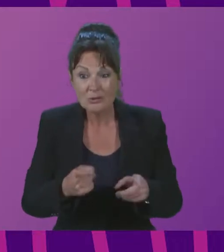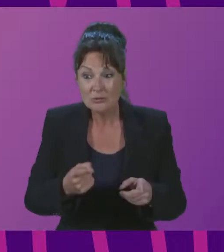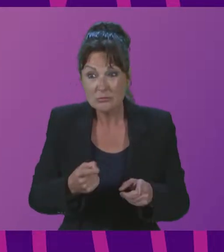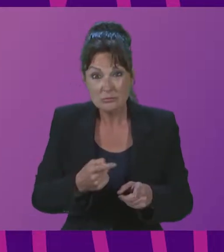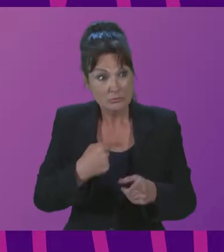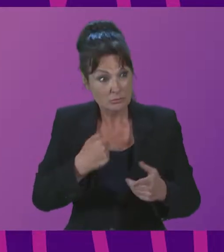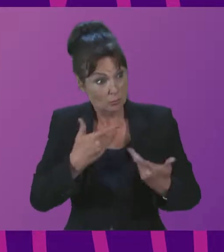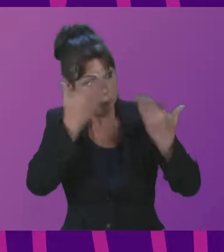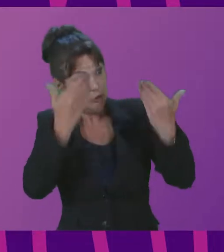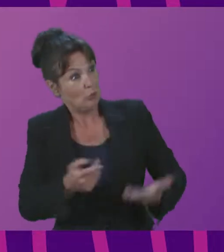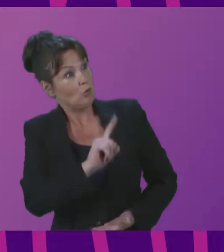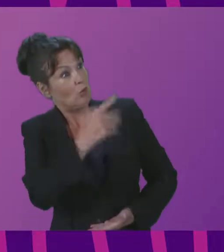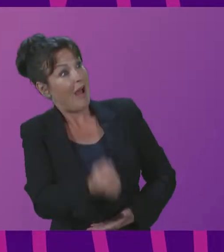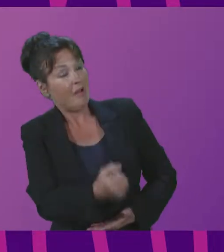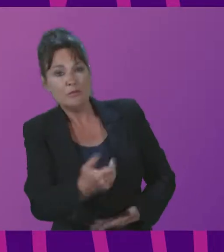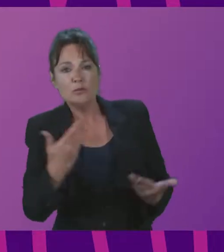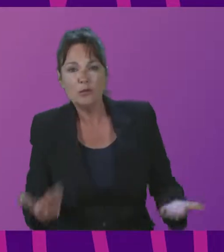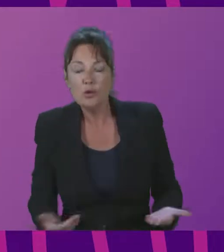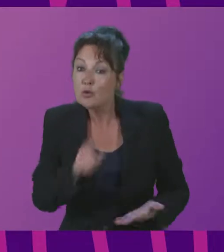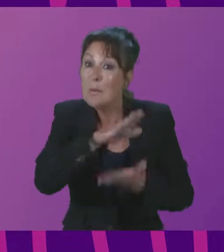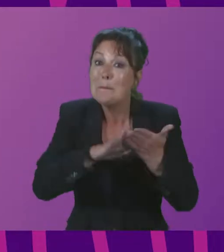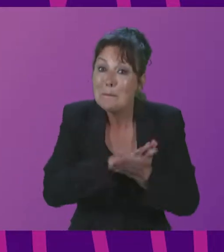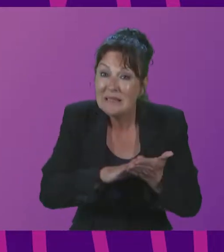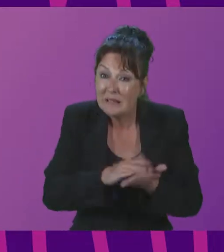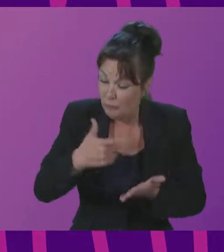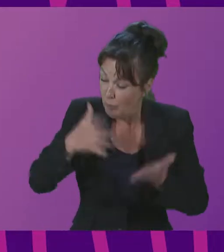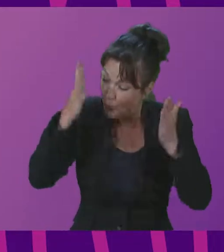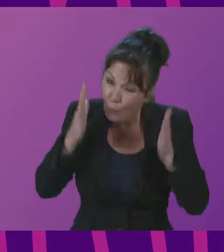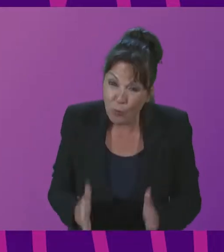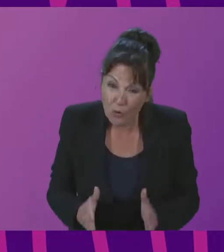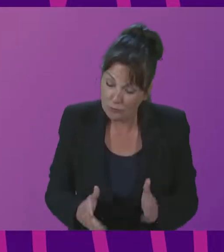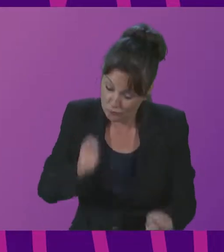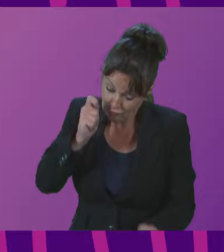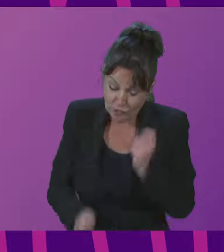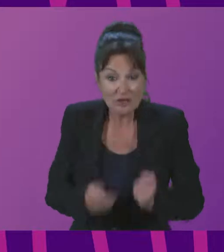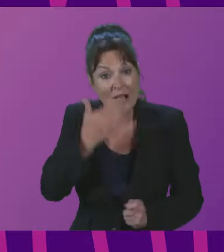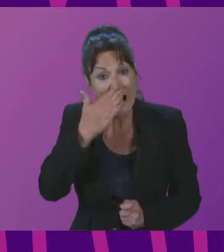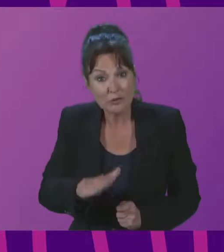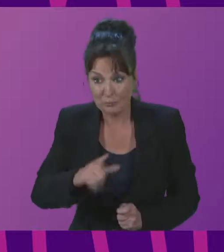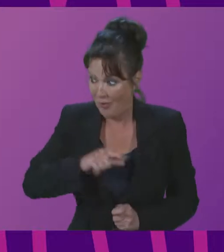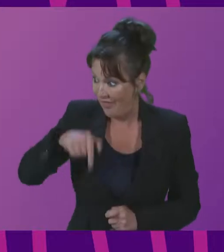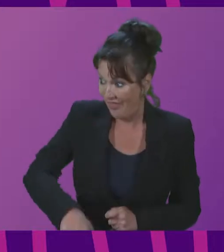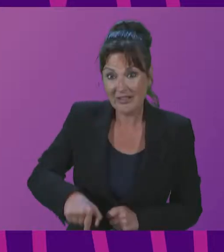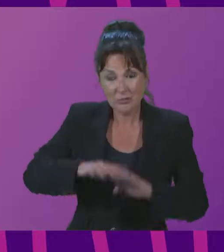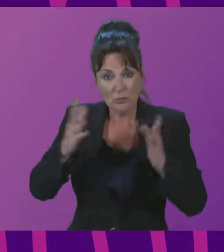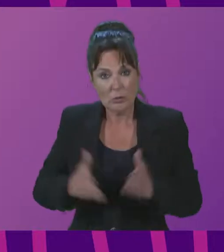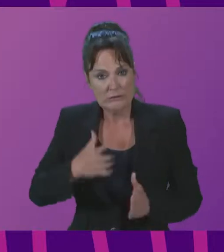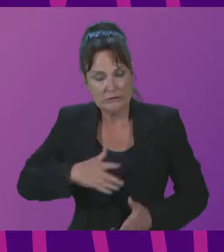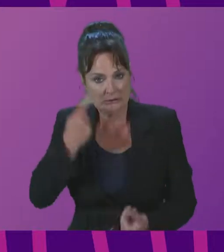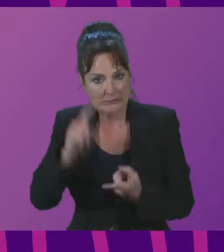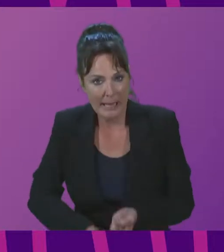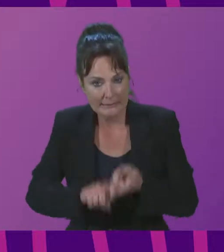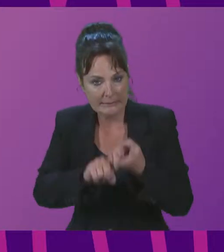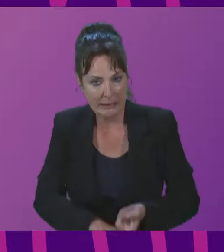its past condition. So, to change something, to challenge the orthodoxy of the carbon-heavy consumption, we need to harness culture